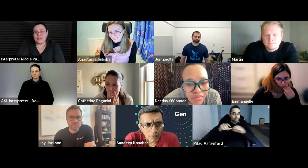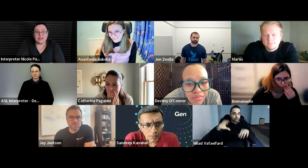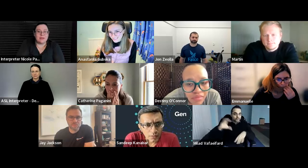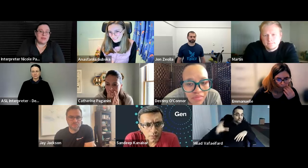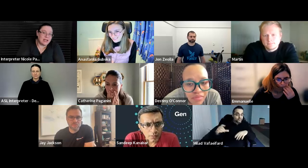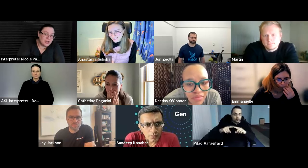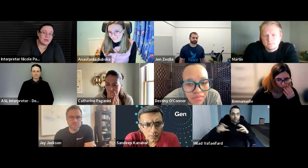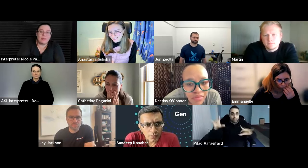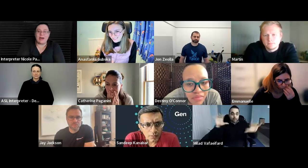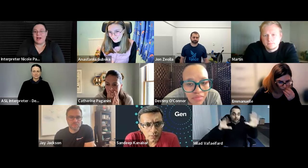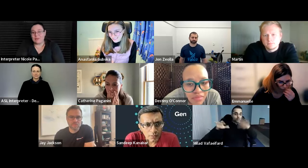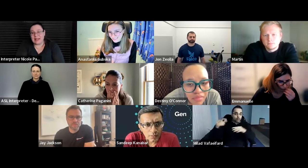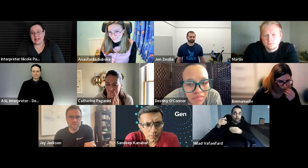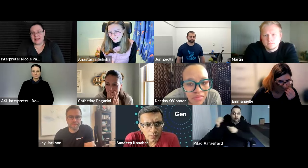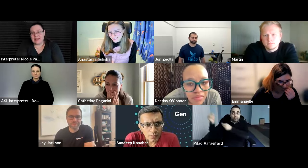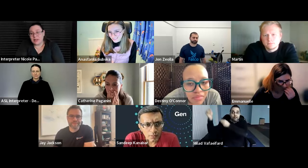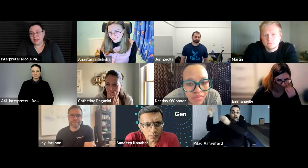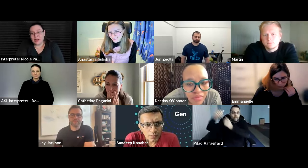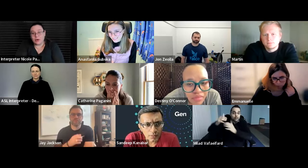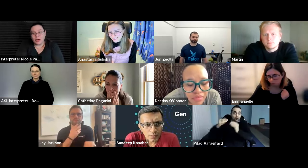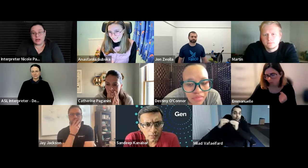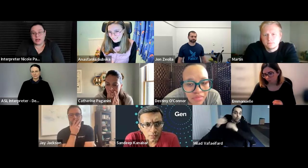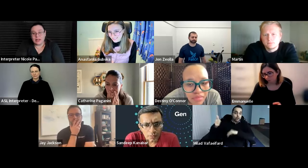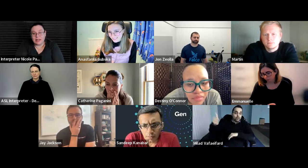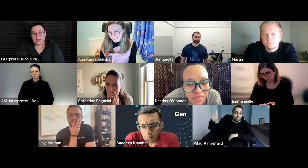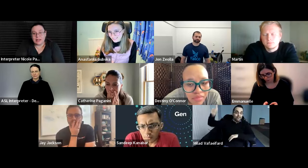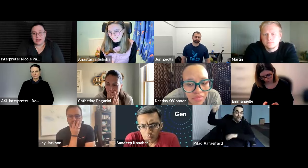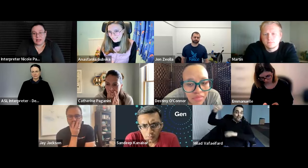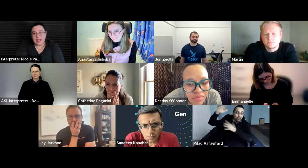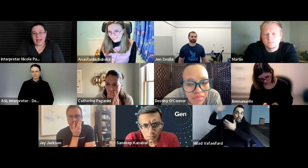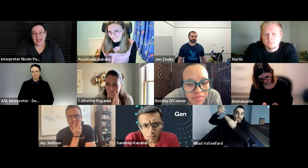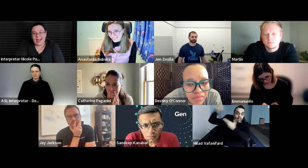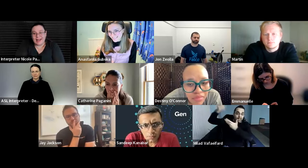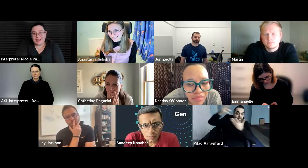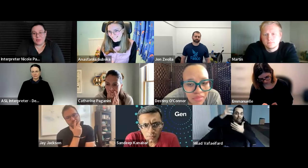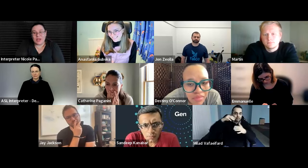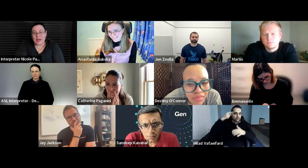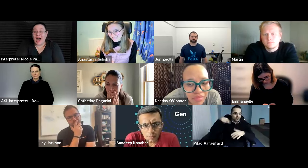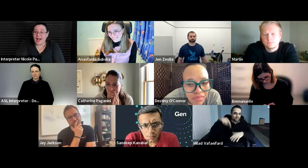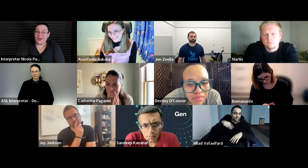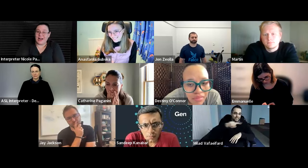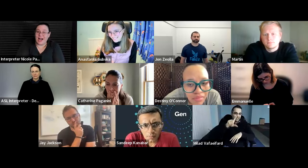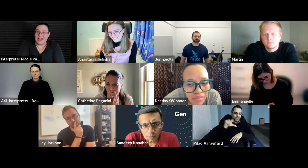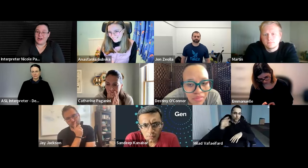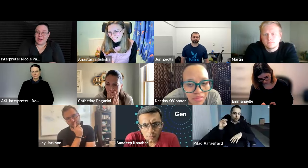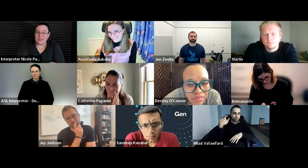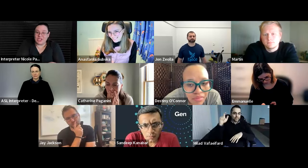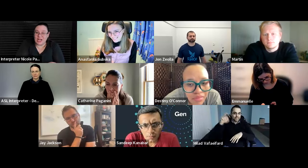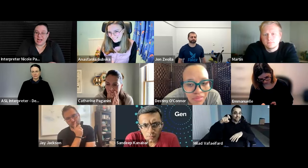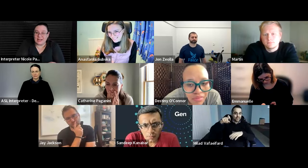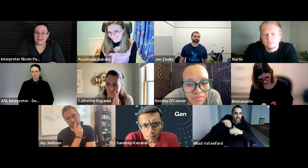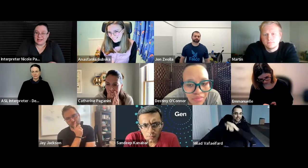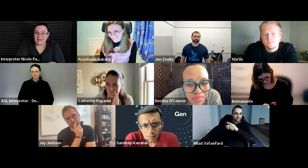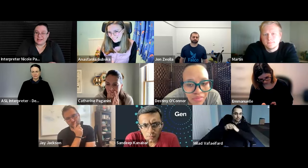kept having to learn something new about how to make accessibility work and it was going higher and higher